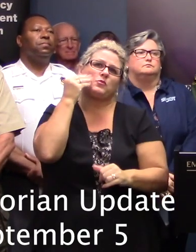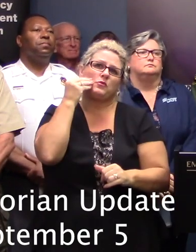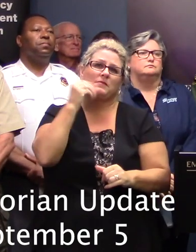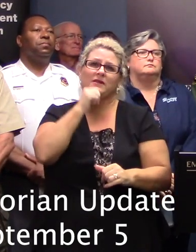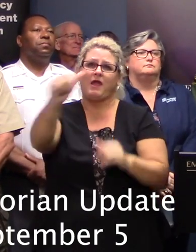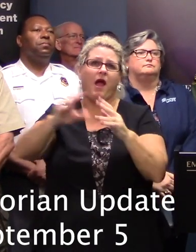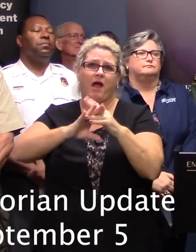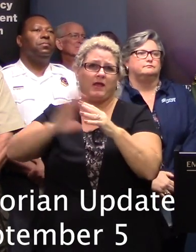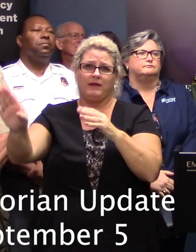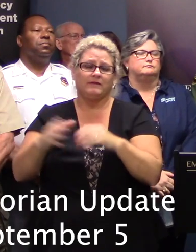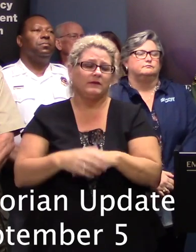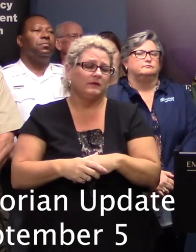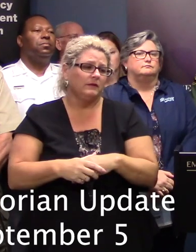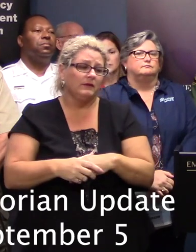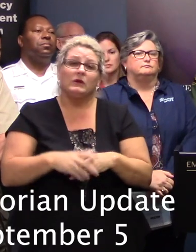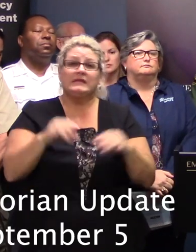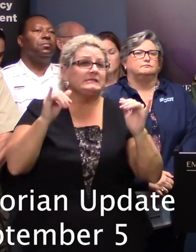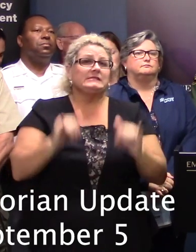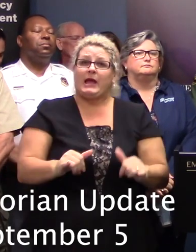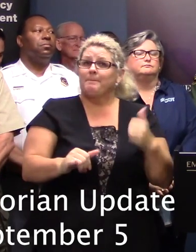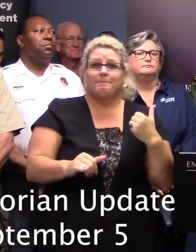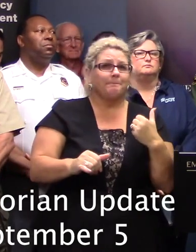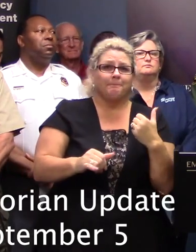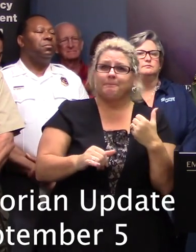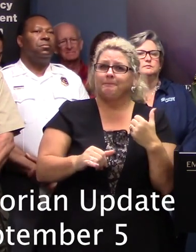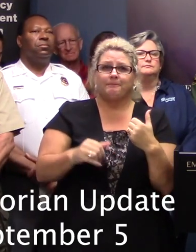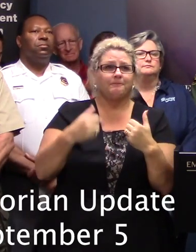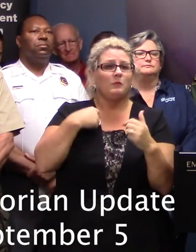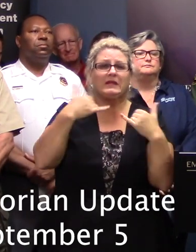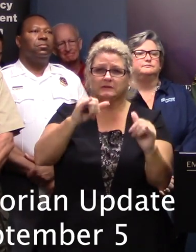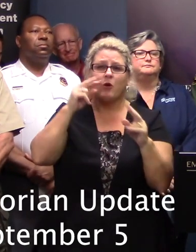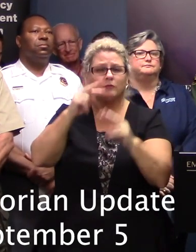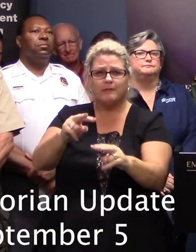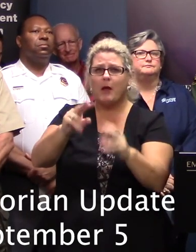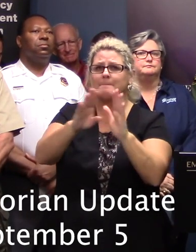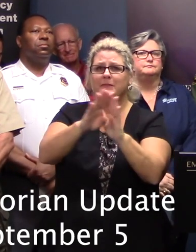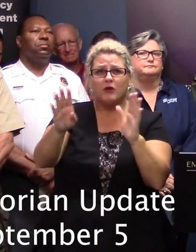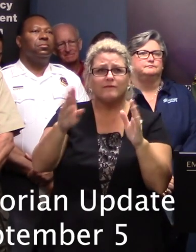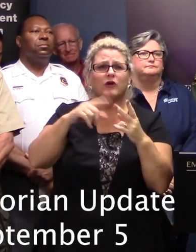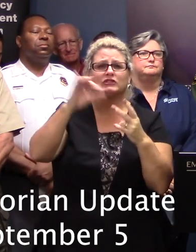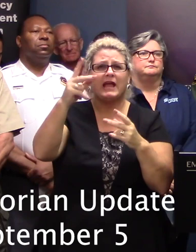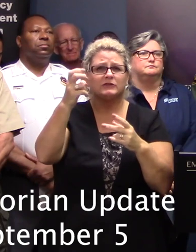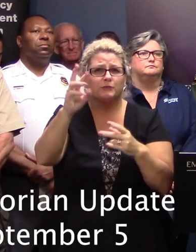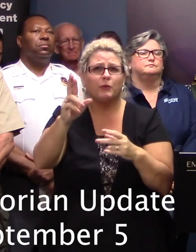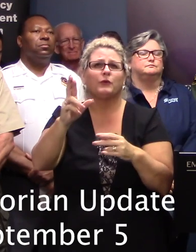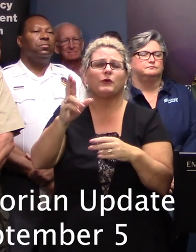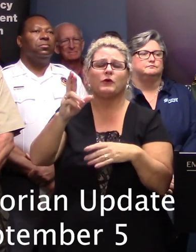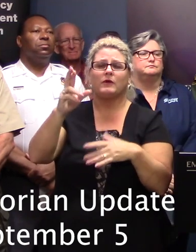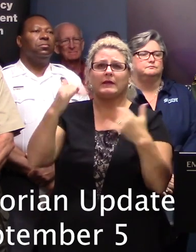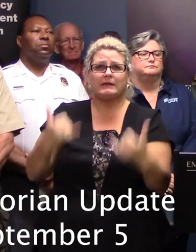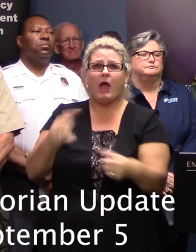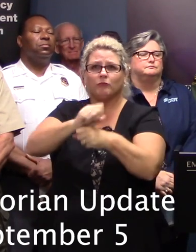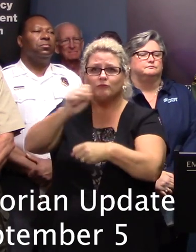as it's been all along and we're still concentrating on Bucaut and Jasper we've had a lot of work to do there it's just a different kind of work now